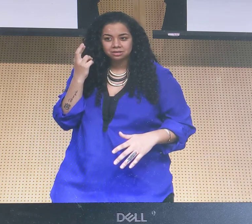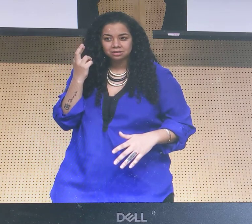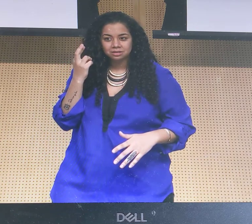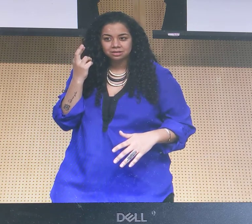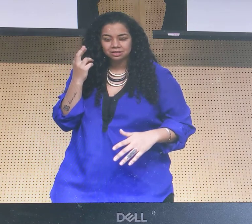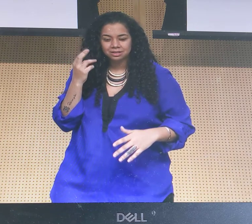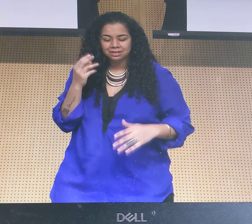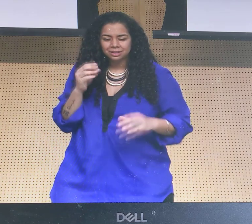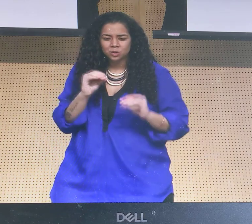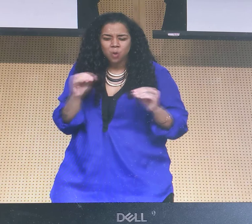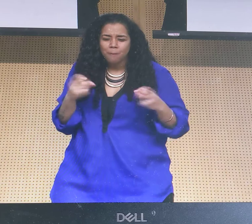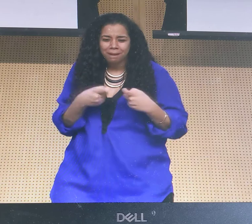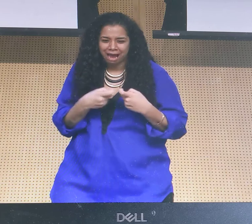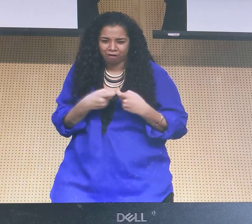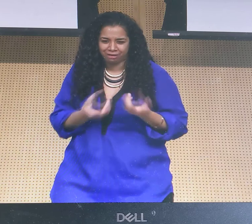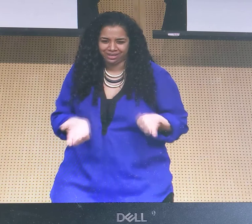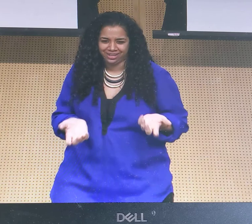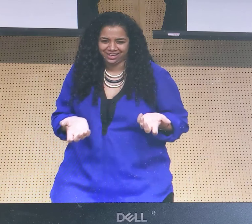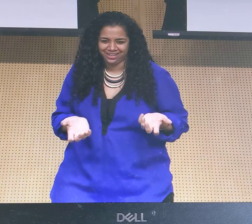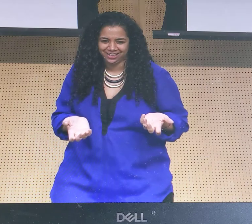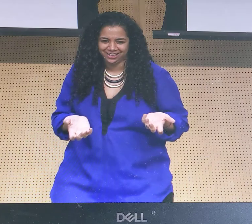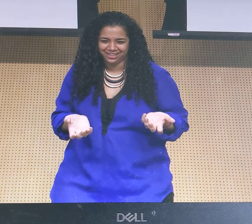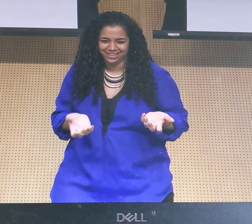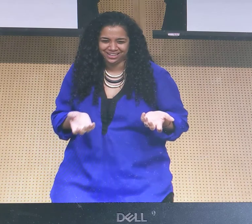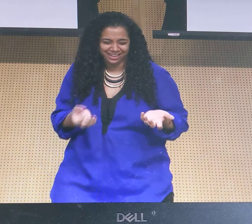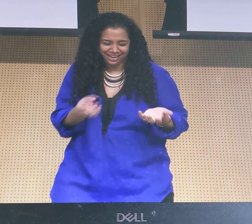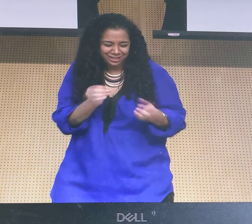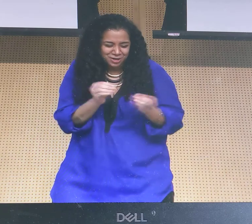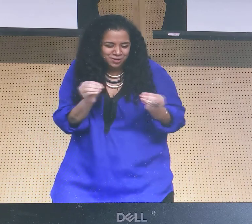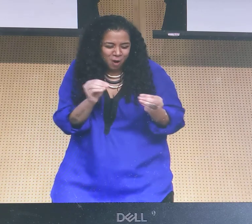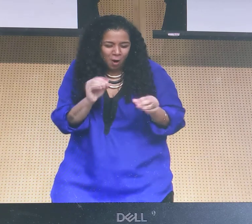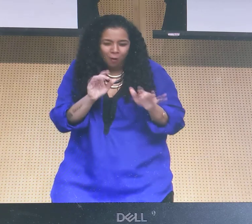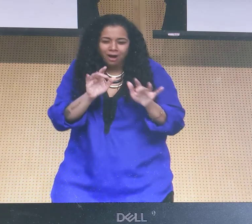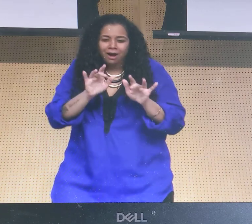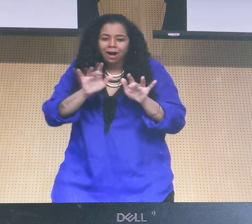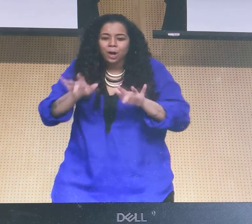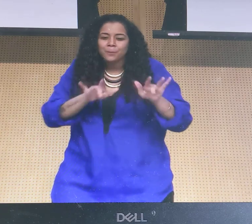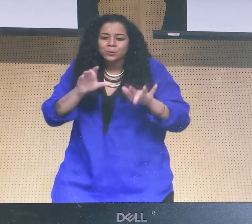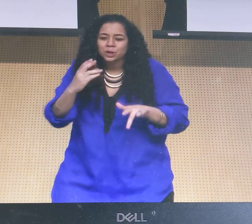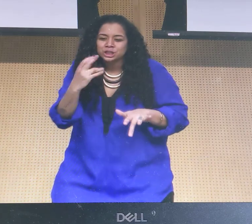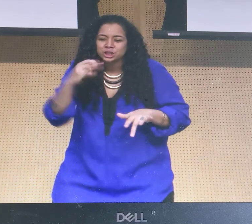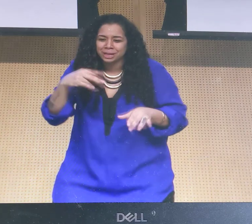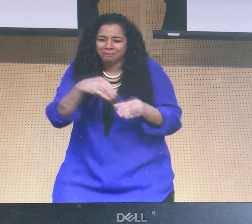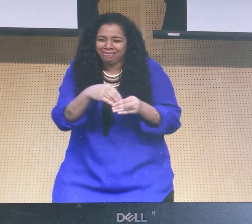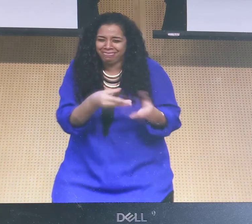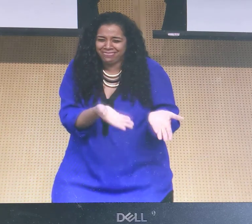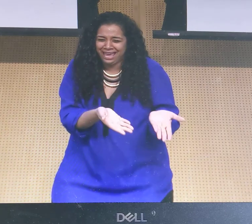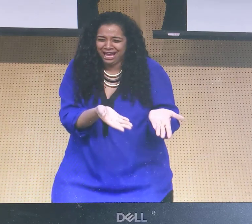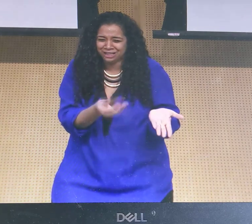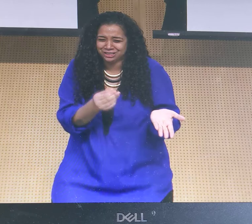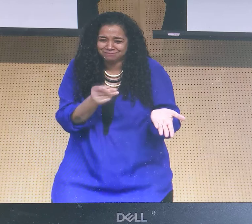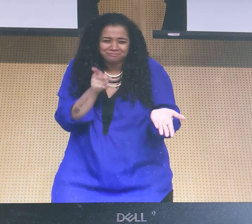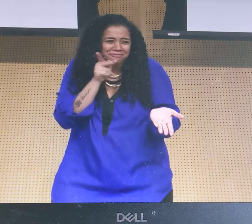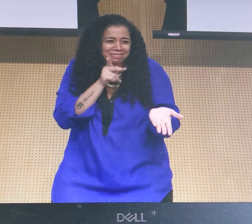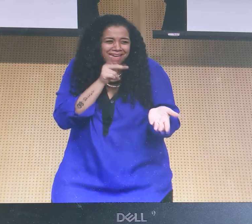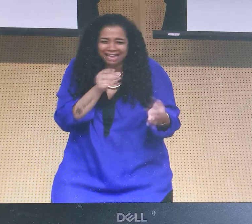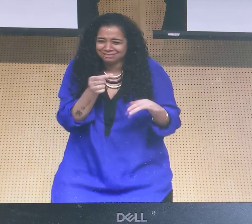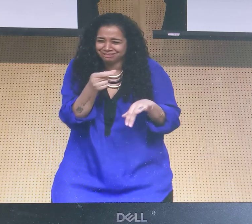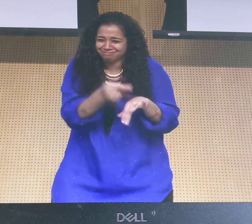I didn't realize at the time that there's no battery. There's no computer chip inside this ring.